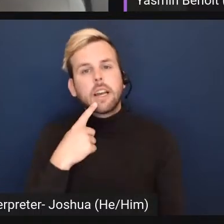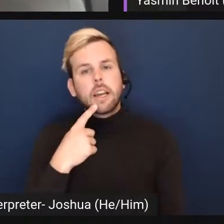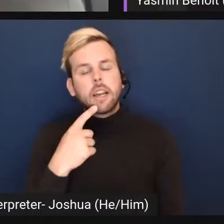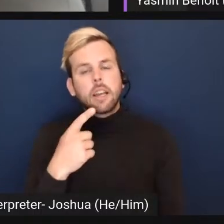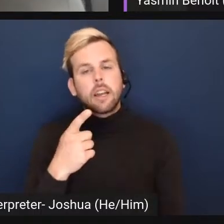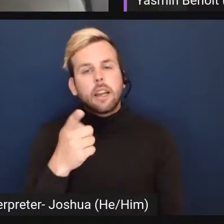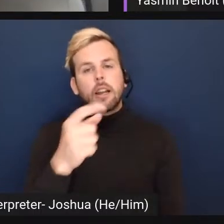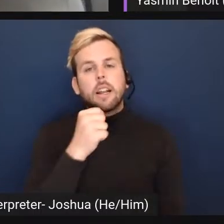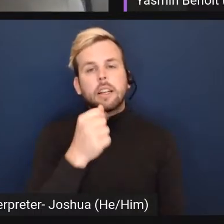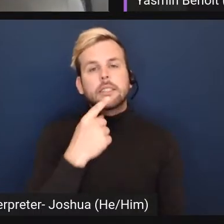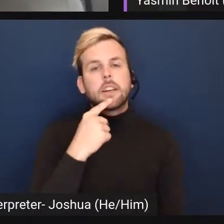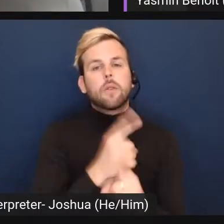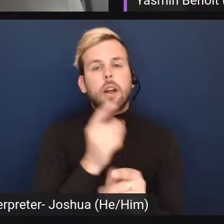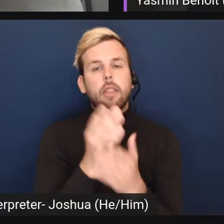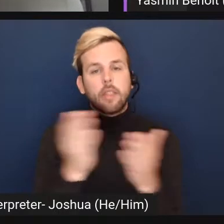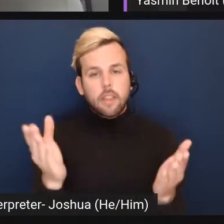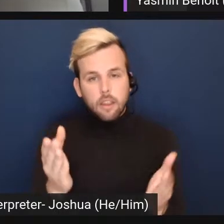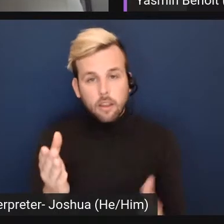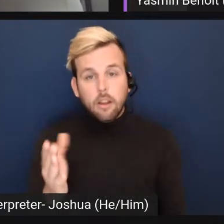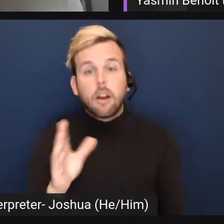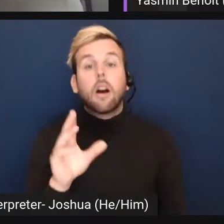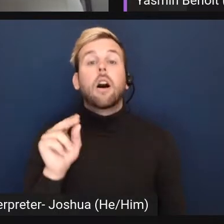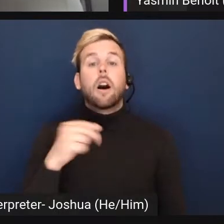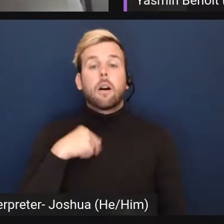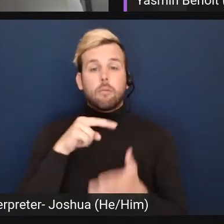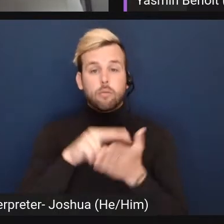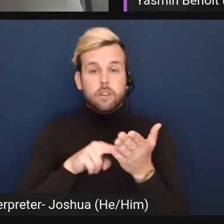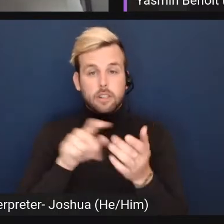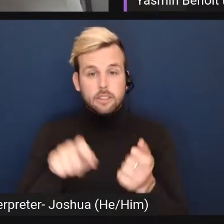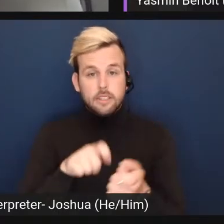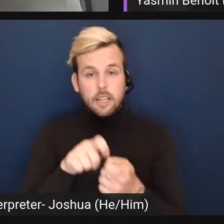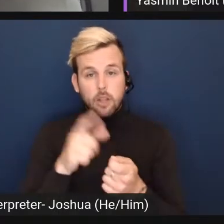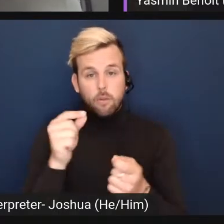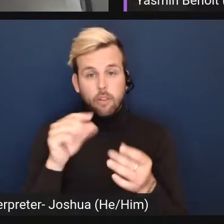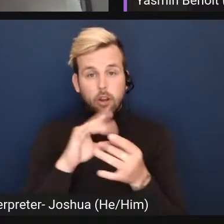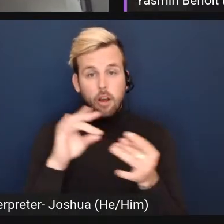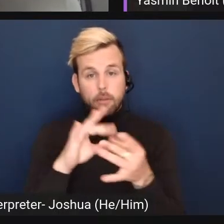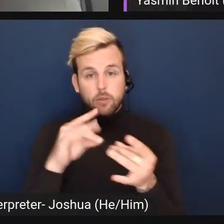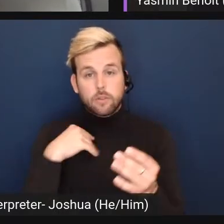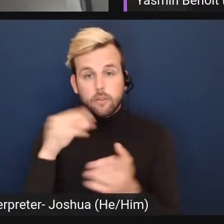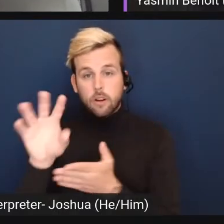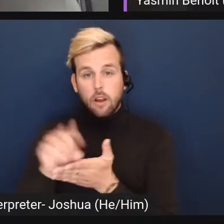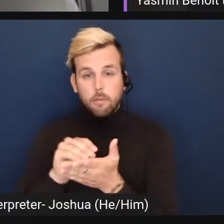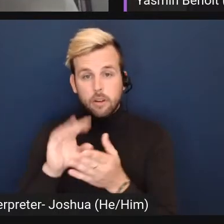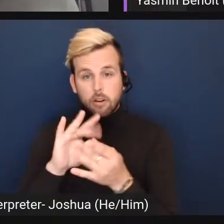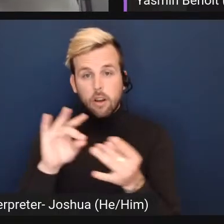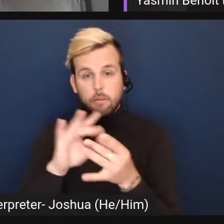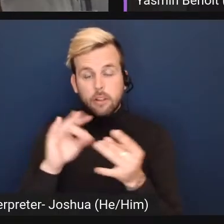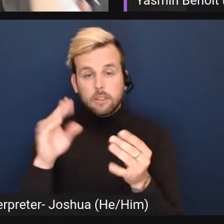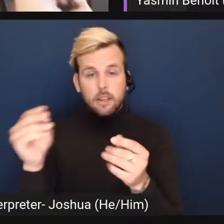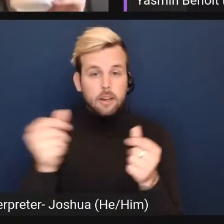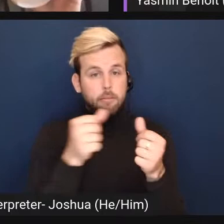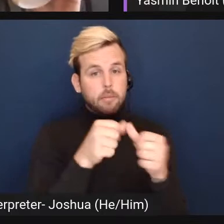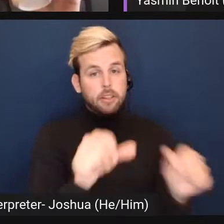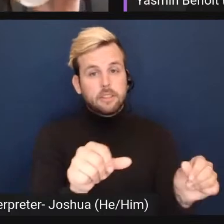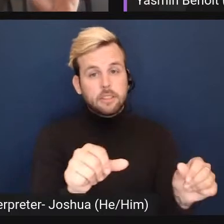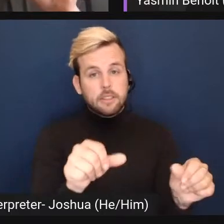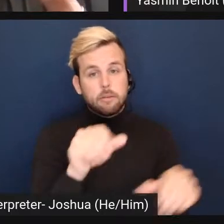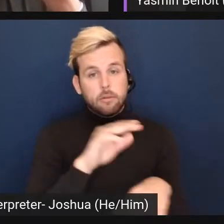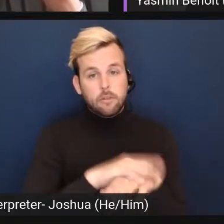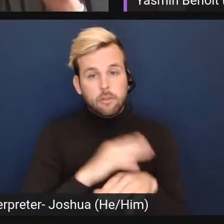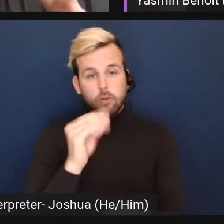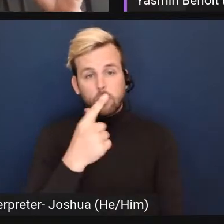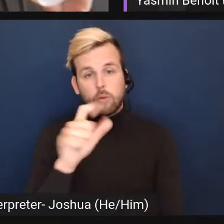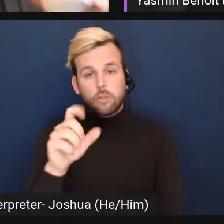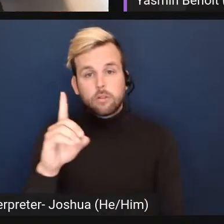the correct thing. I'm reading exactly what the comments were. We have copied comments and pasted them onto a Google